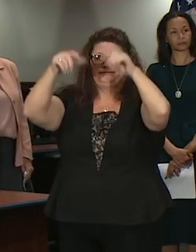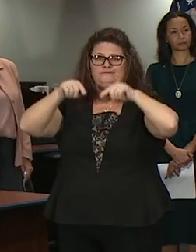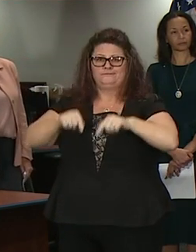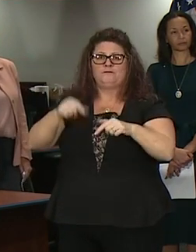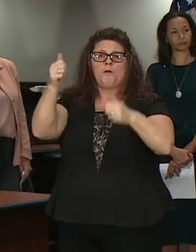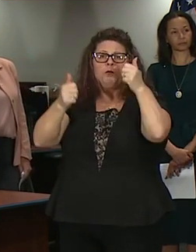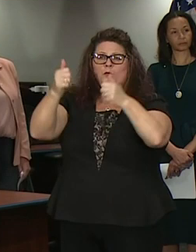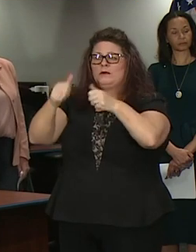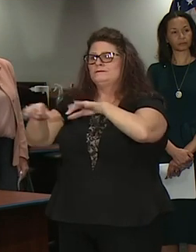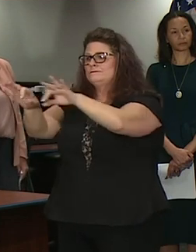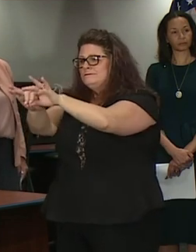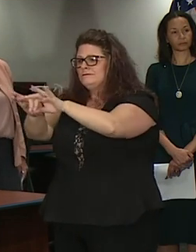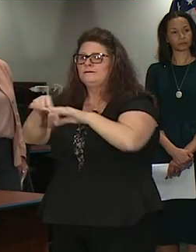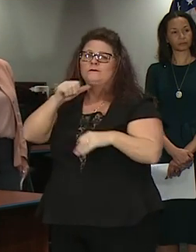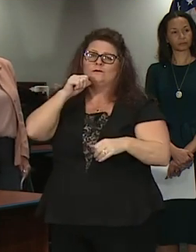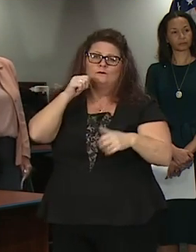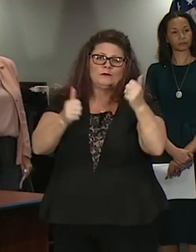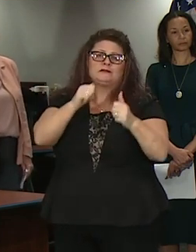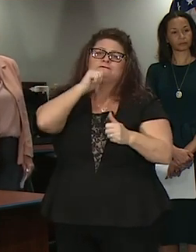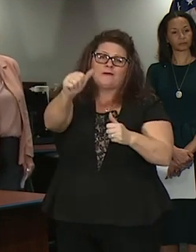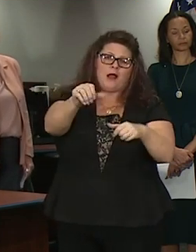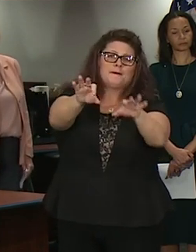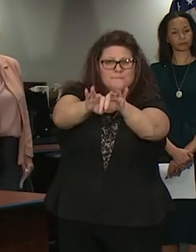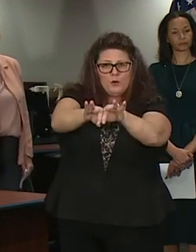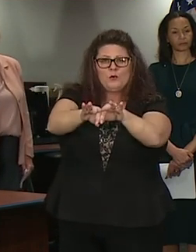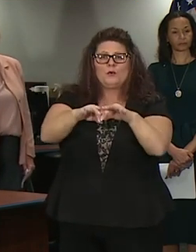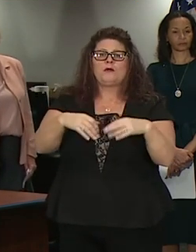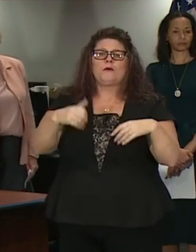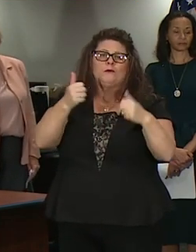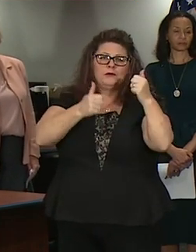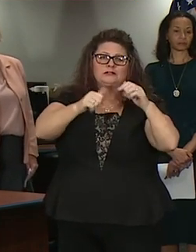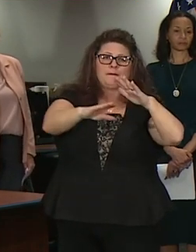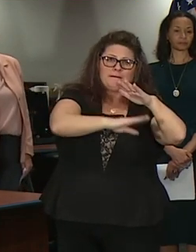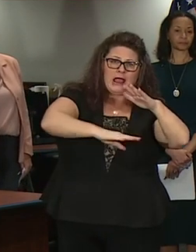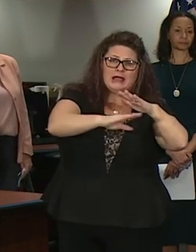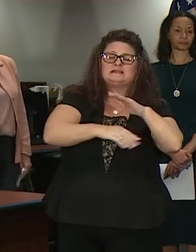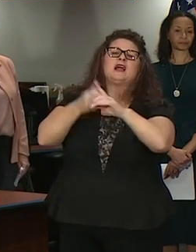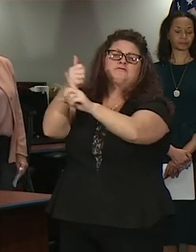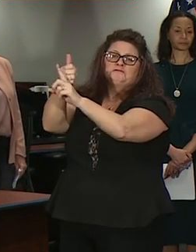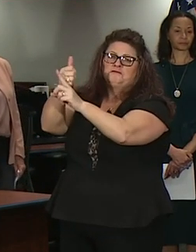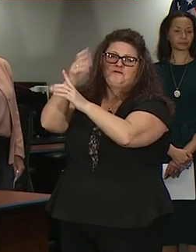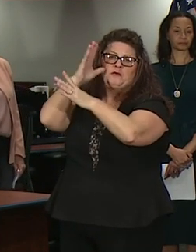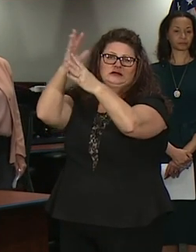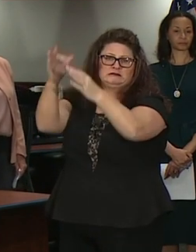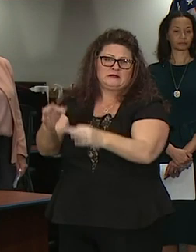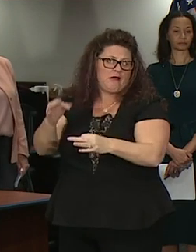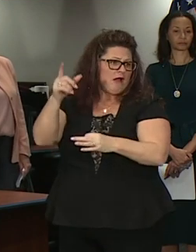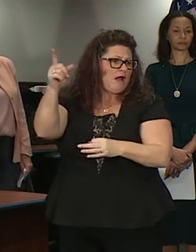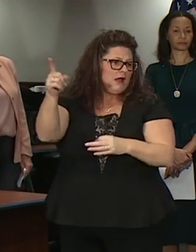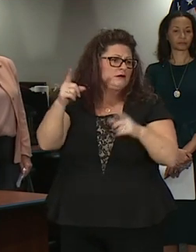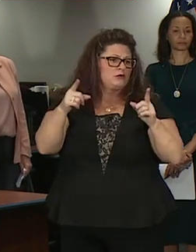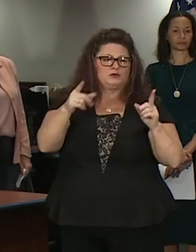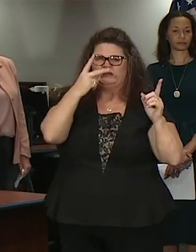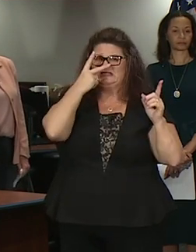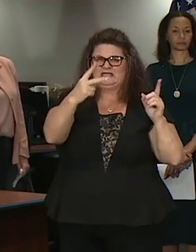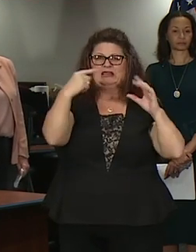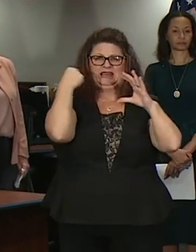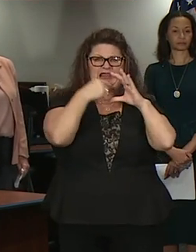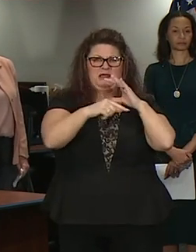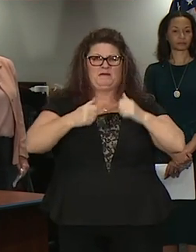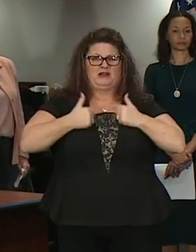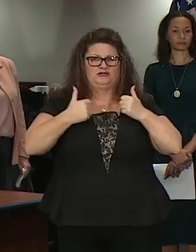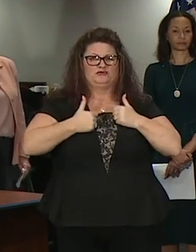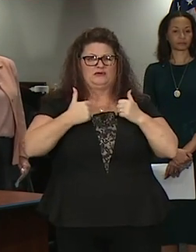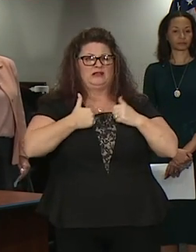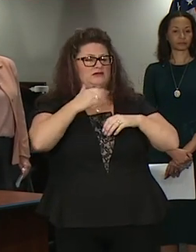referring to and you can see on the screen there how to get to them with email and our our goal